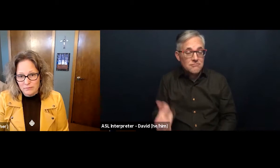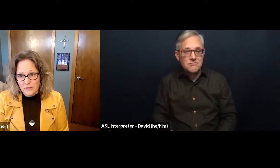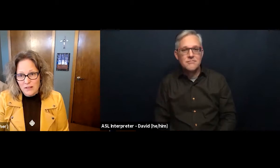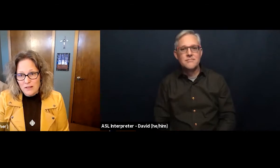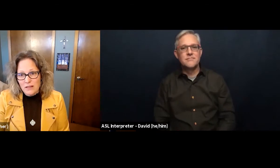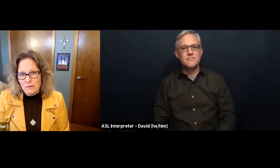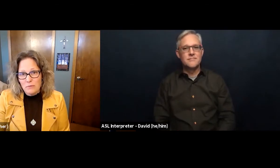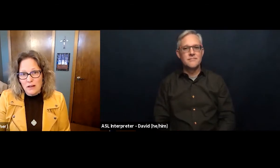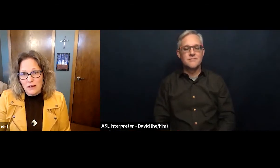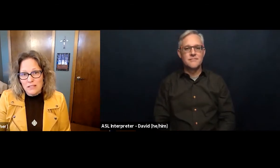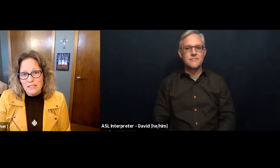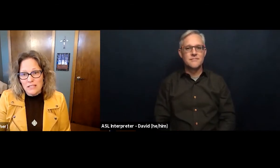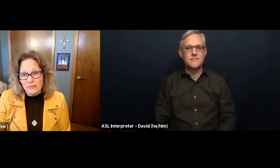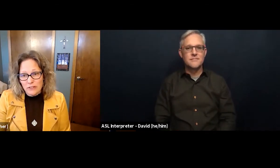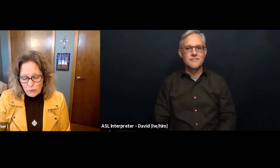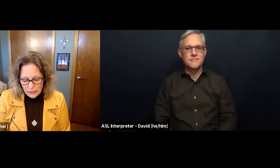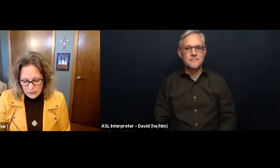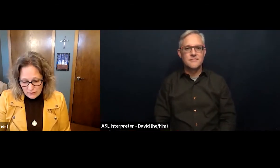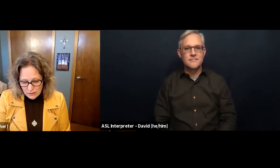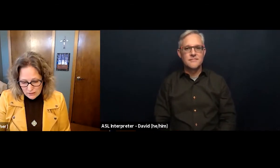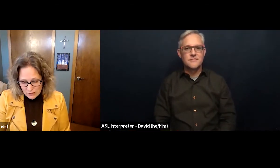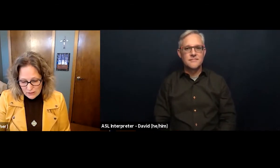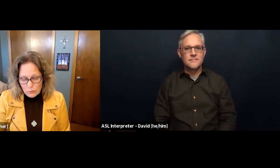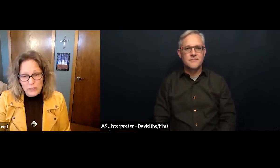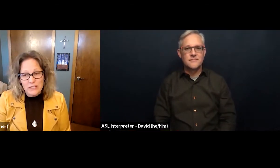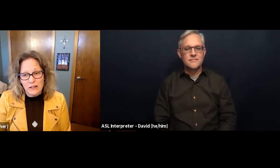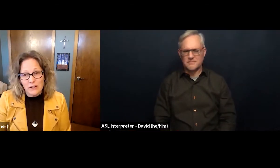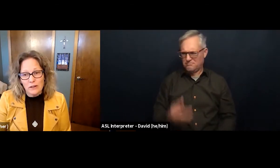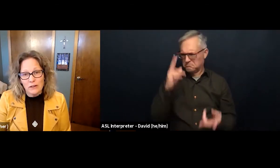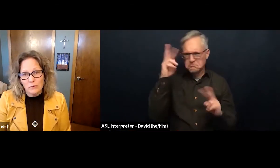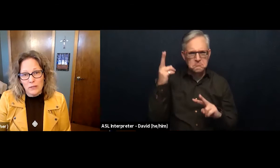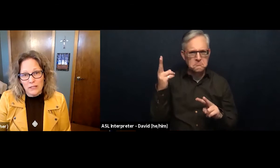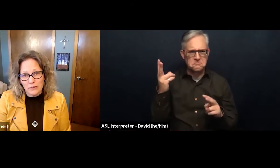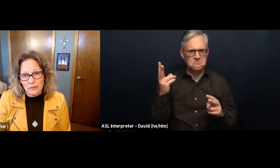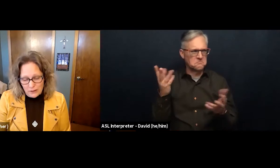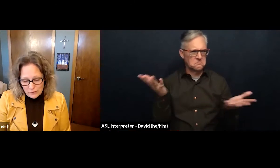Because even when we tear one another down,